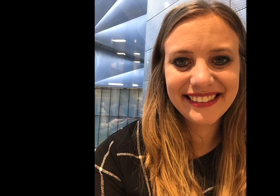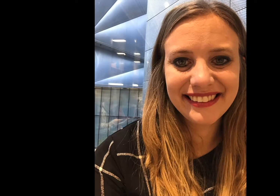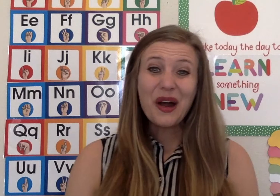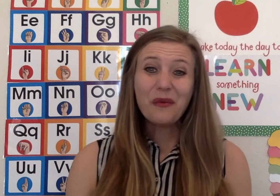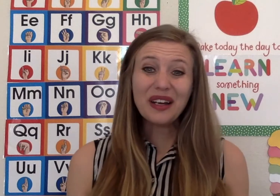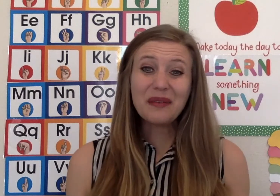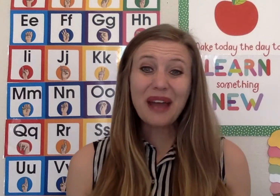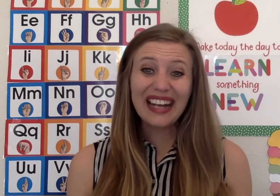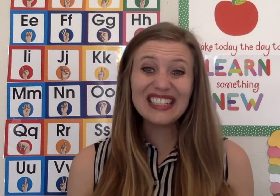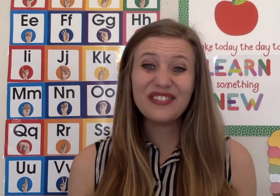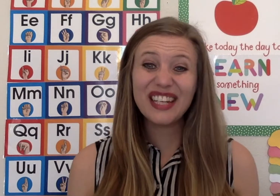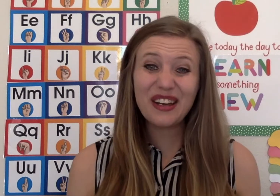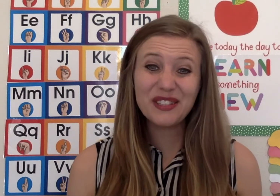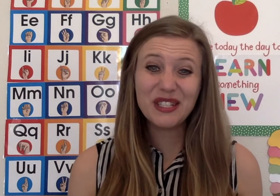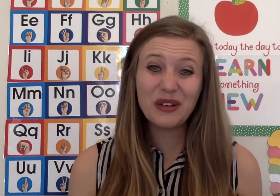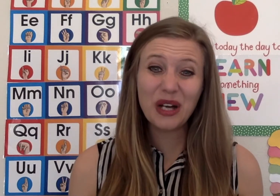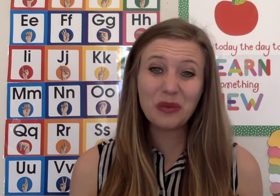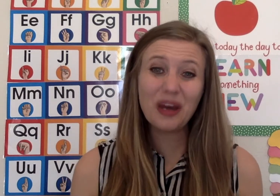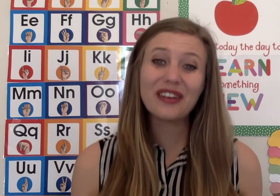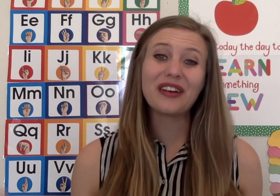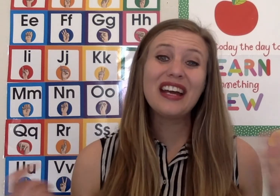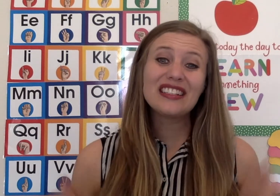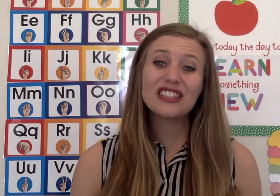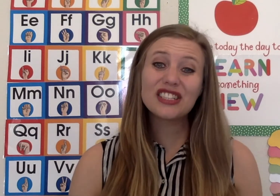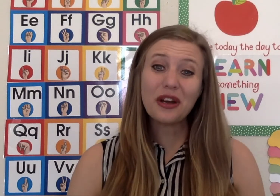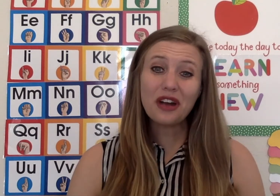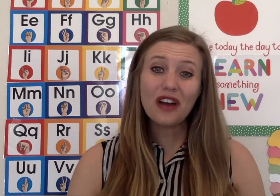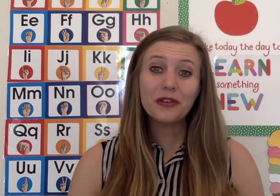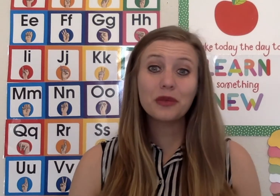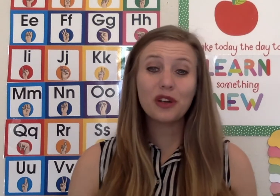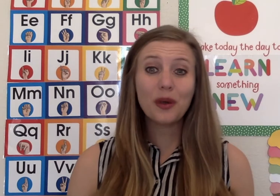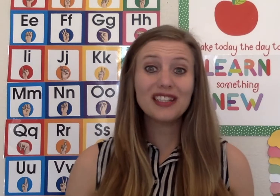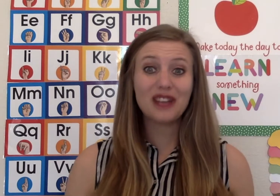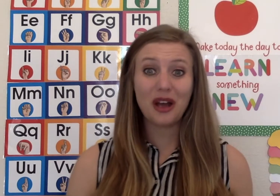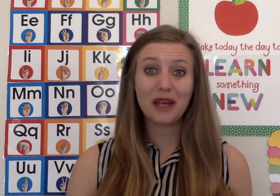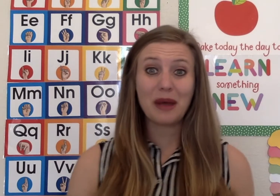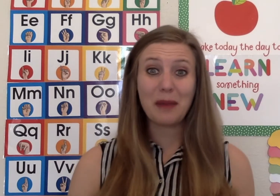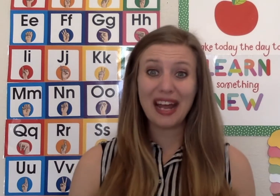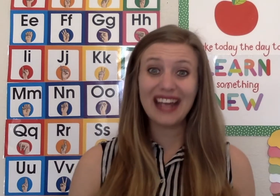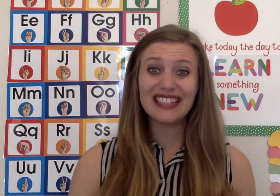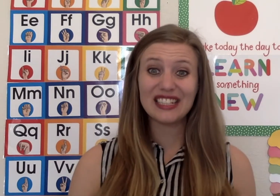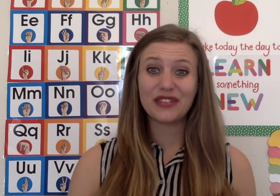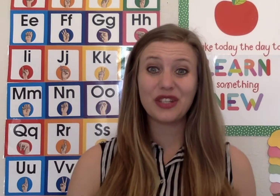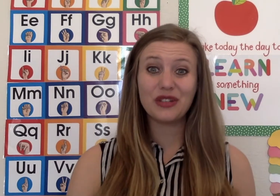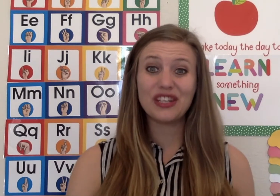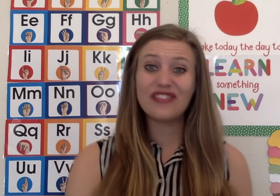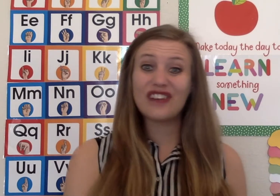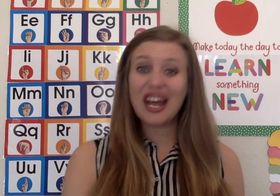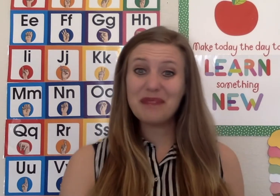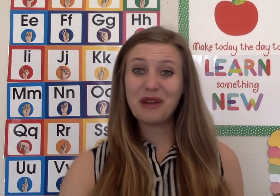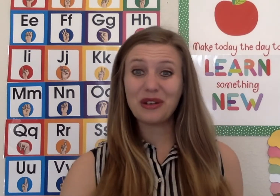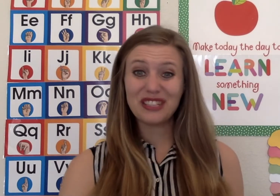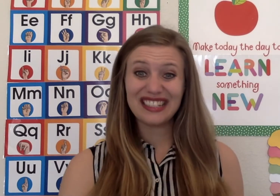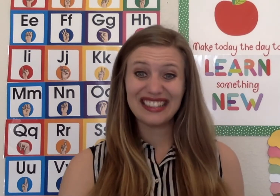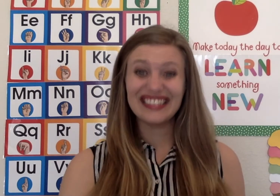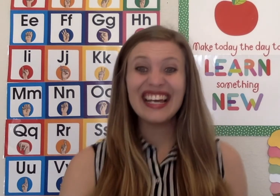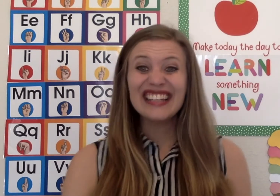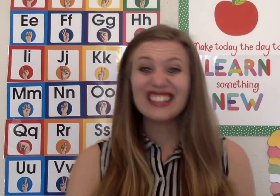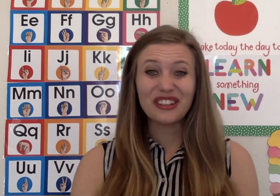Welcome back to video two on weather. To start off with, we're going to talk about my ideas for using fine motor skills to learn